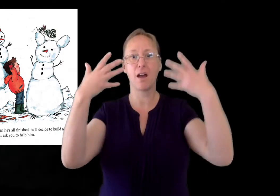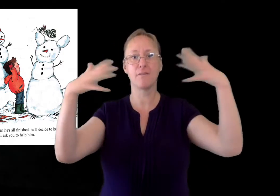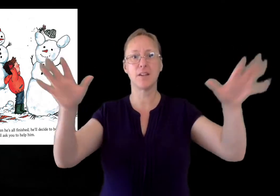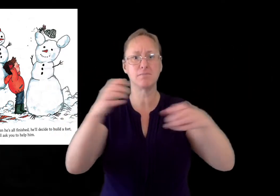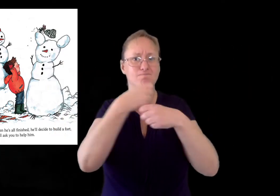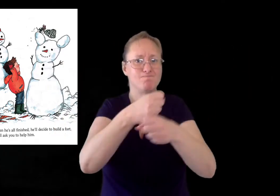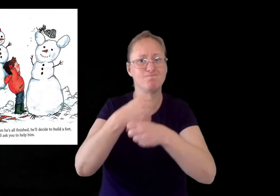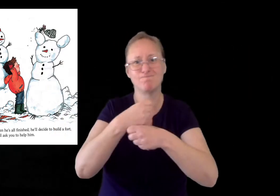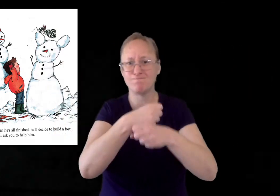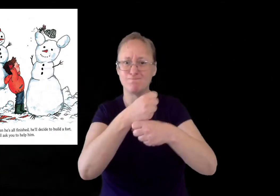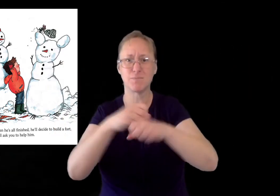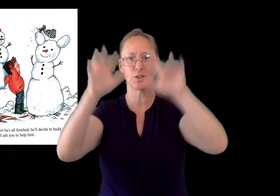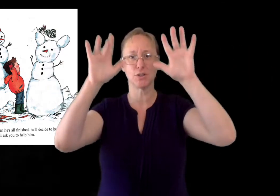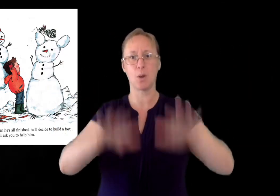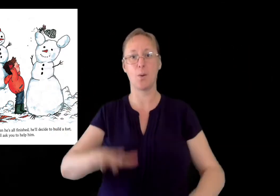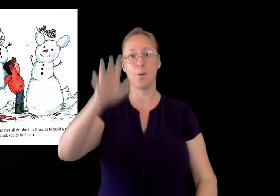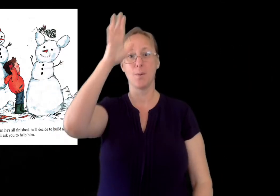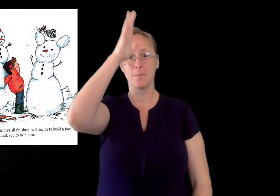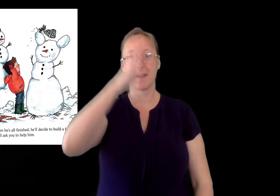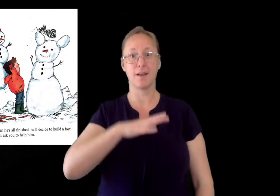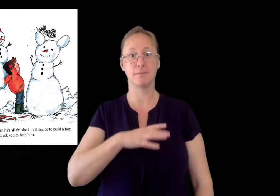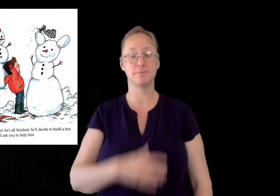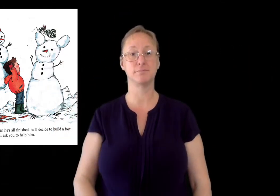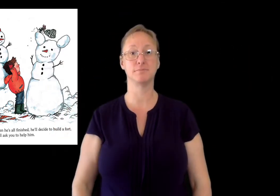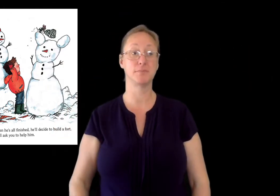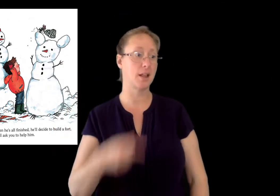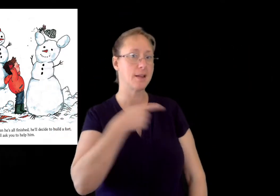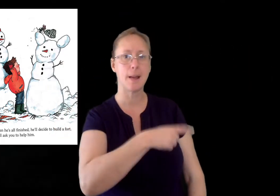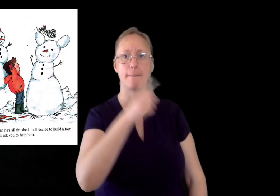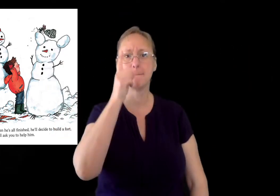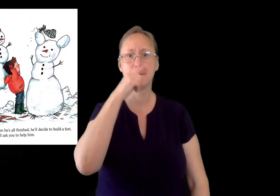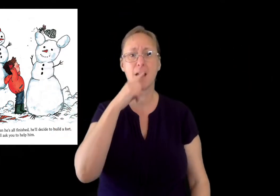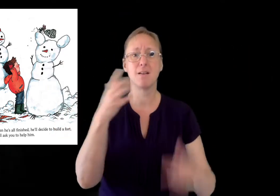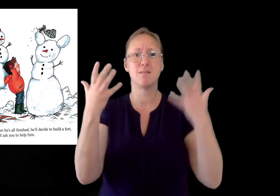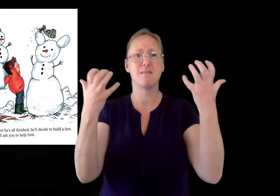When he's all finished, he'll decide to build a fort.